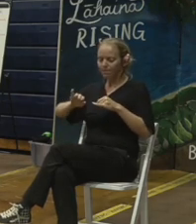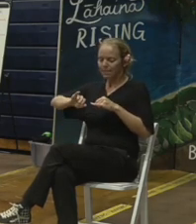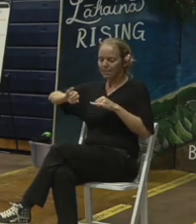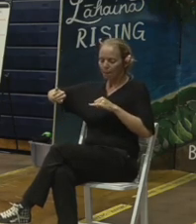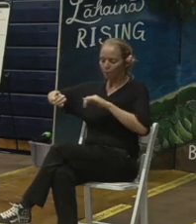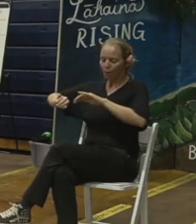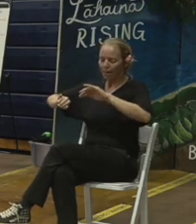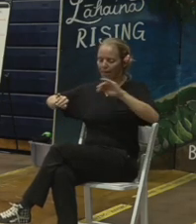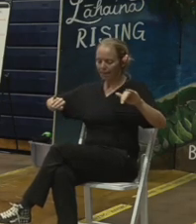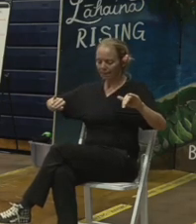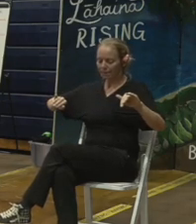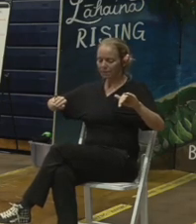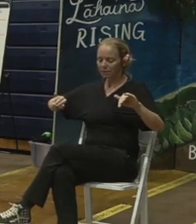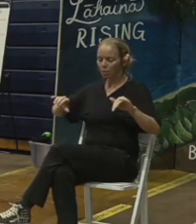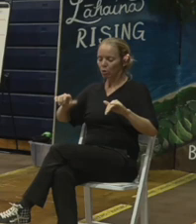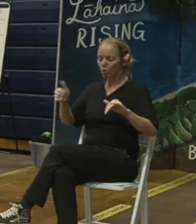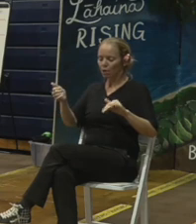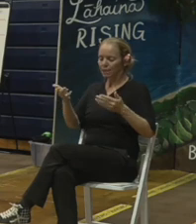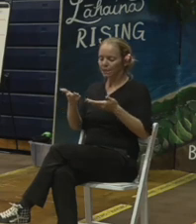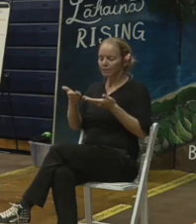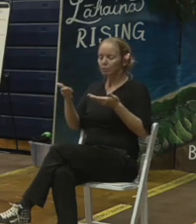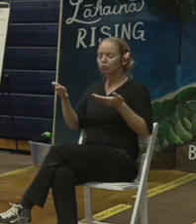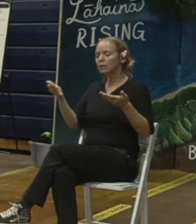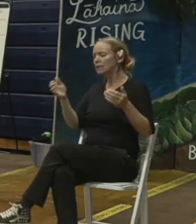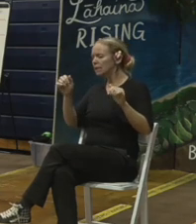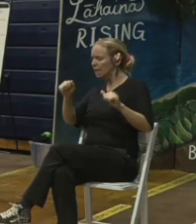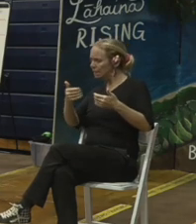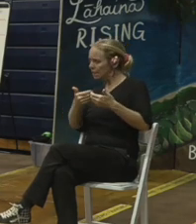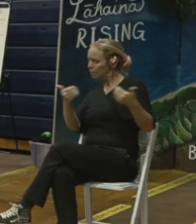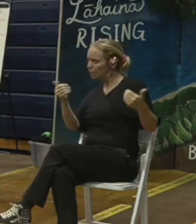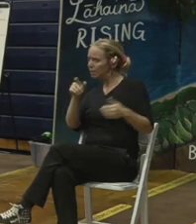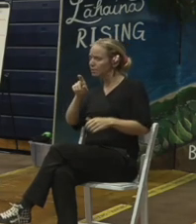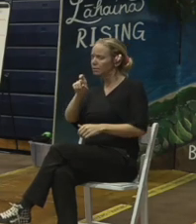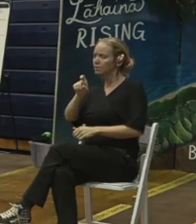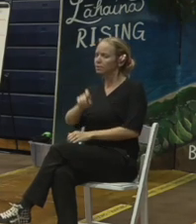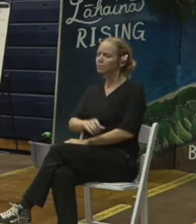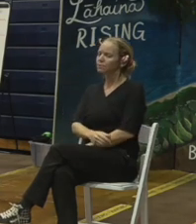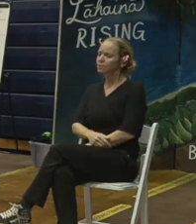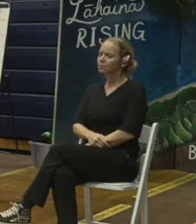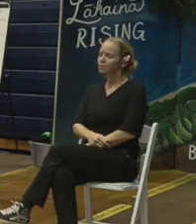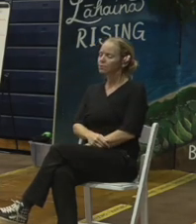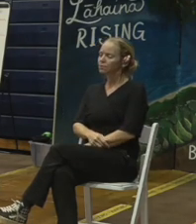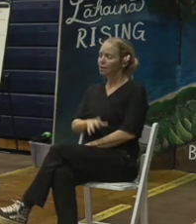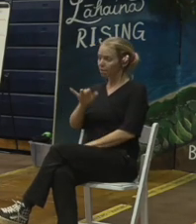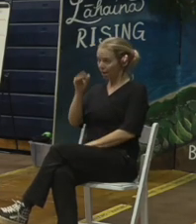very difficult then all the debris has that been looked at or considered